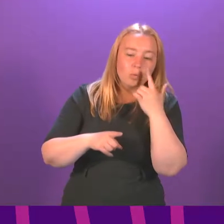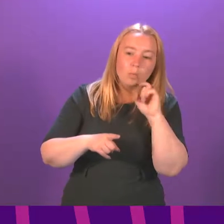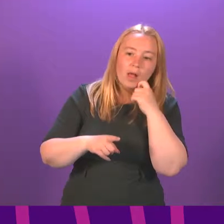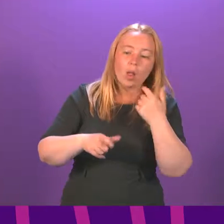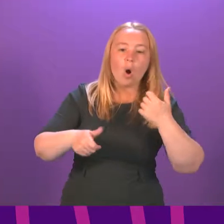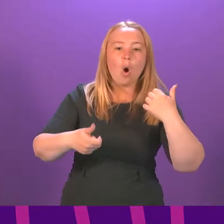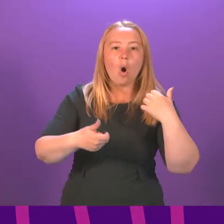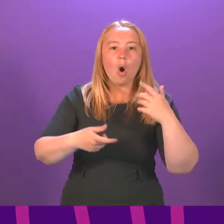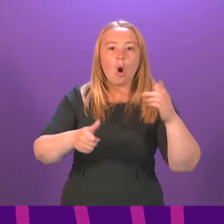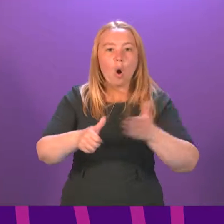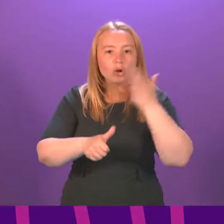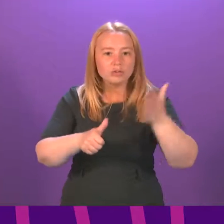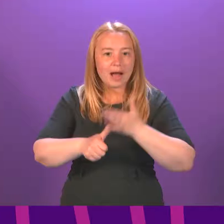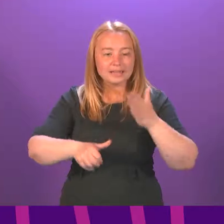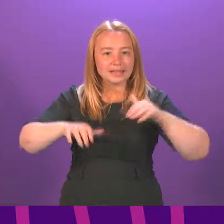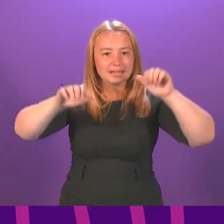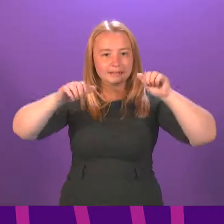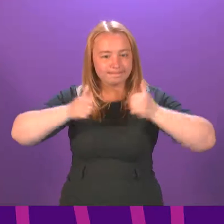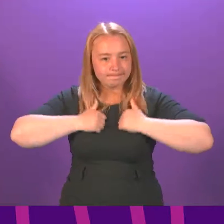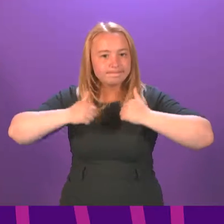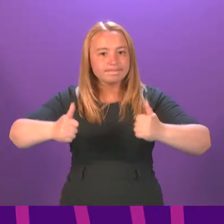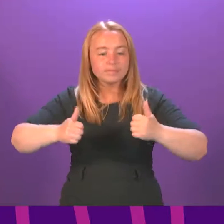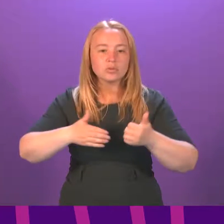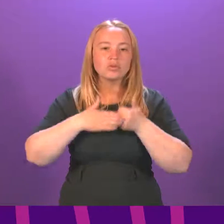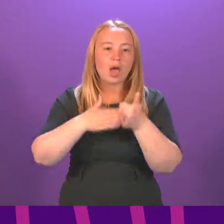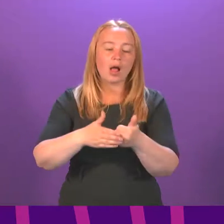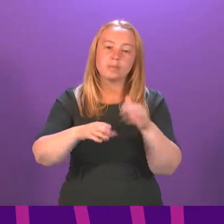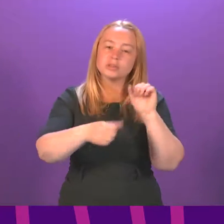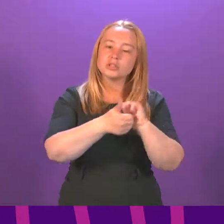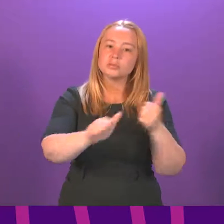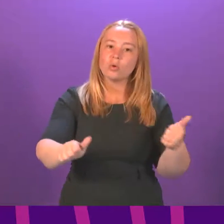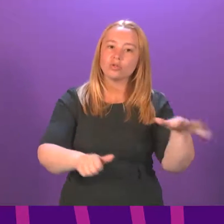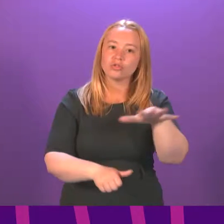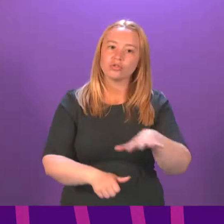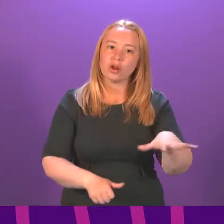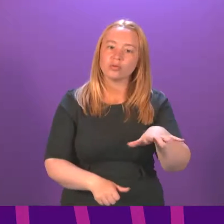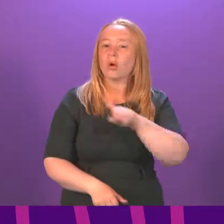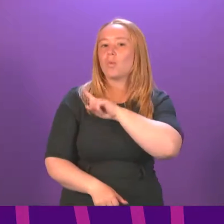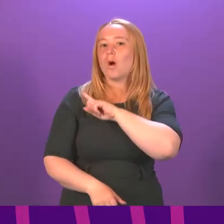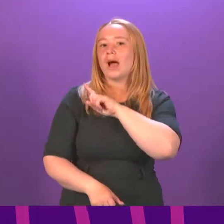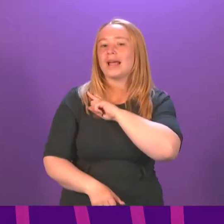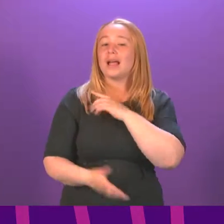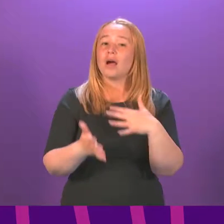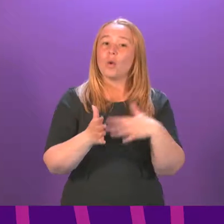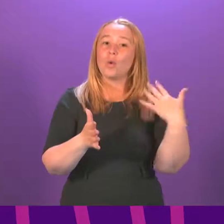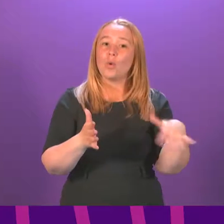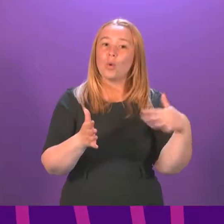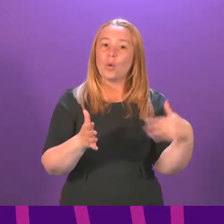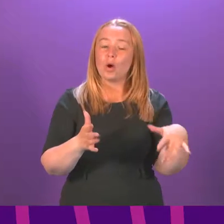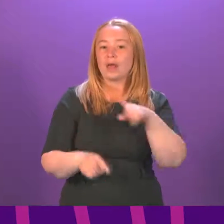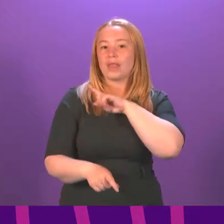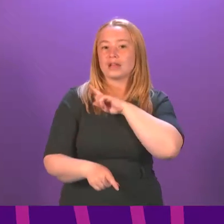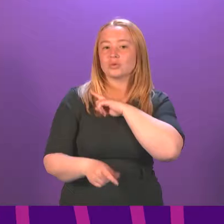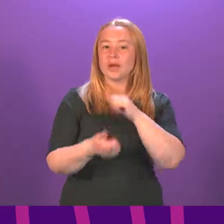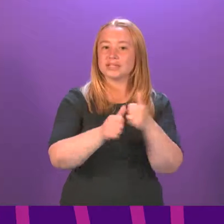defibrillators for amateur sports grounds. And the reason for that is because cost is really the reason that they're not able to provide